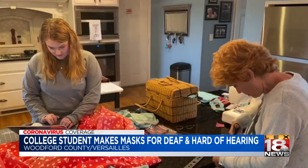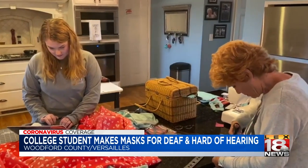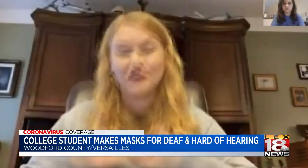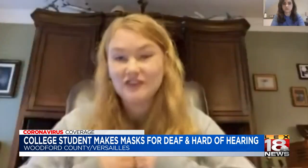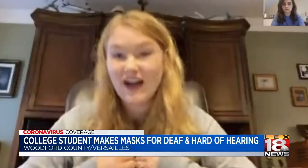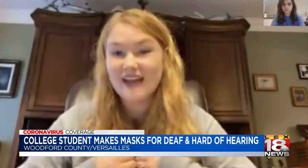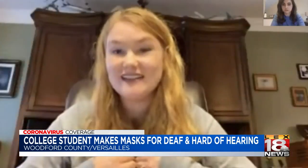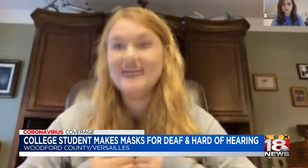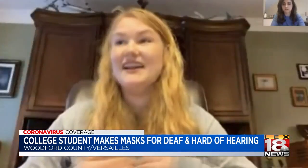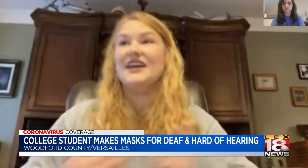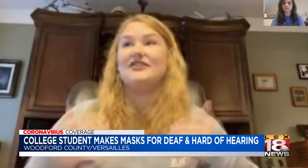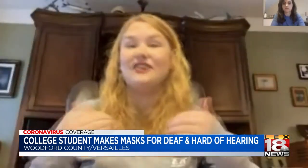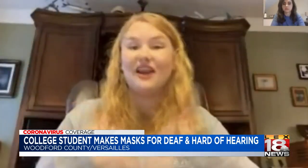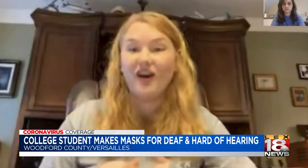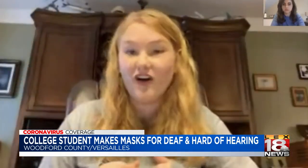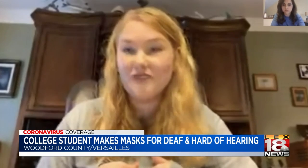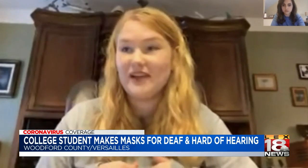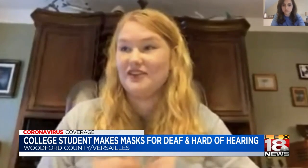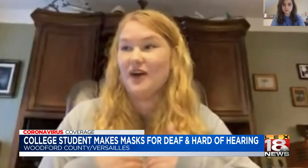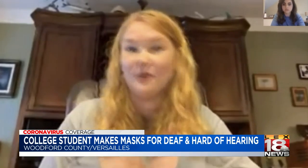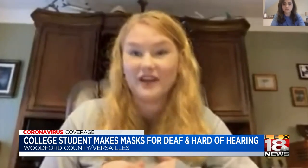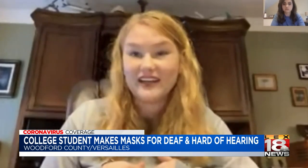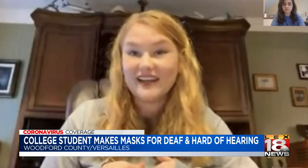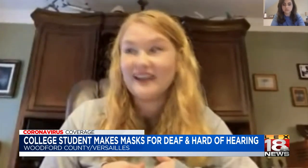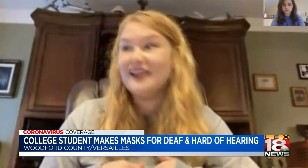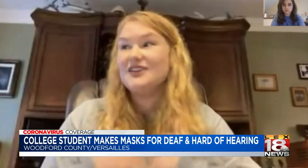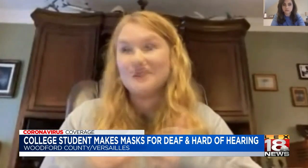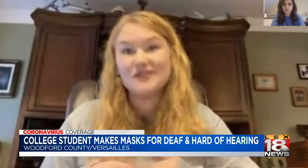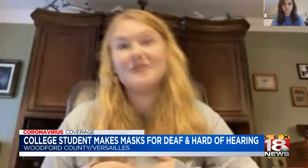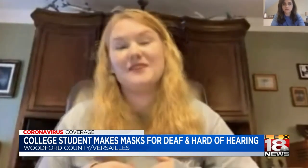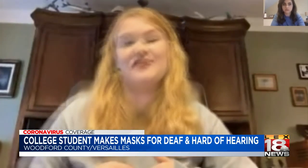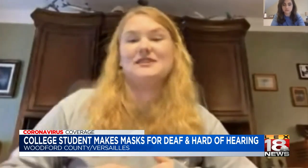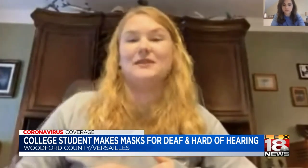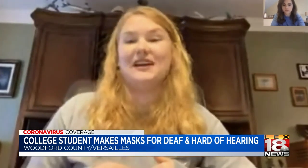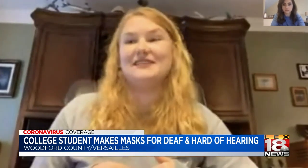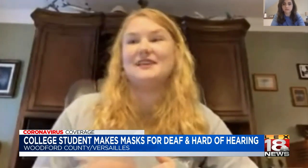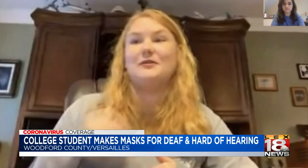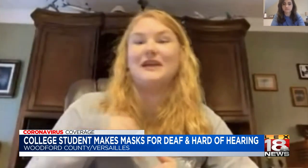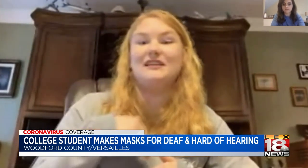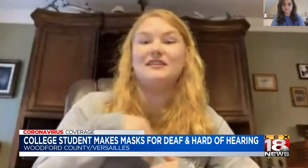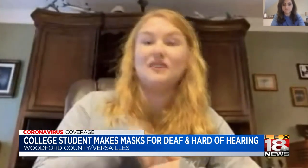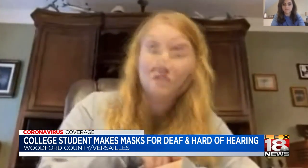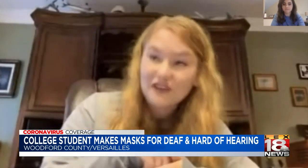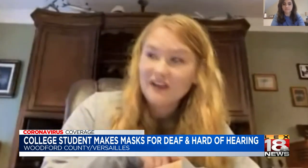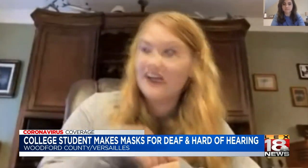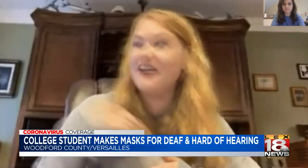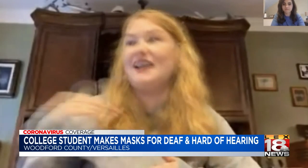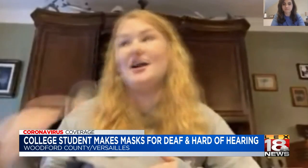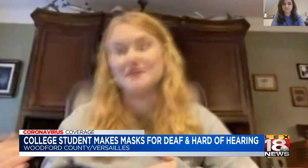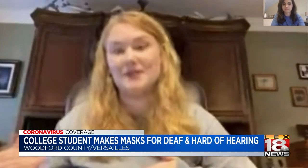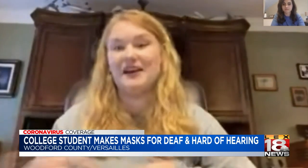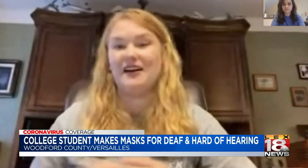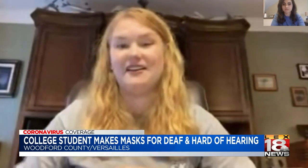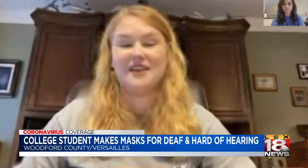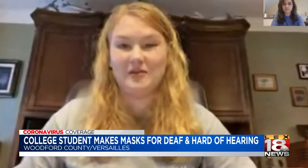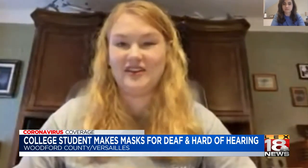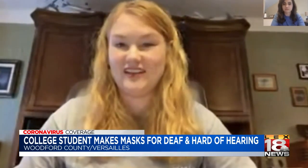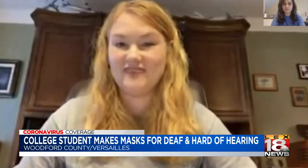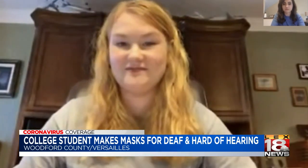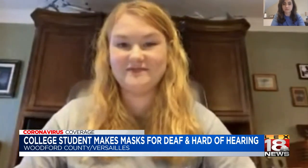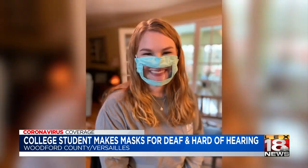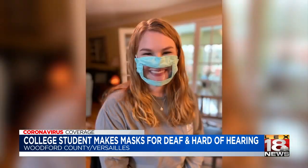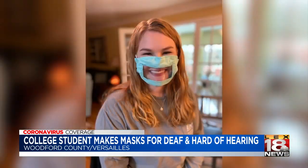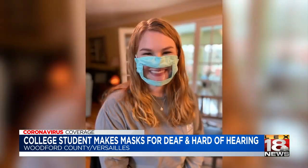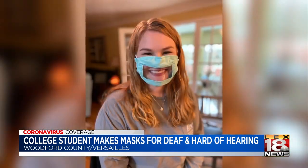time is if you're fine, if you're at home and you're not working, do something for someone else that will make you feel good and help someone out in the